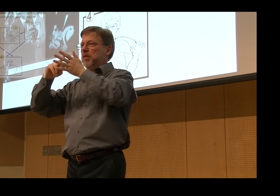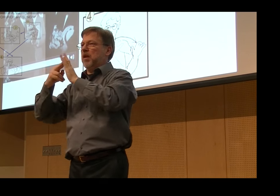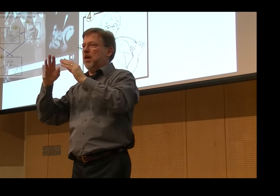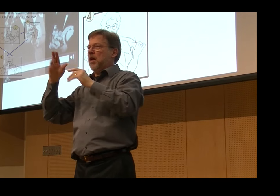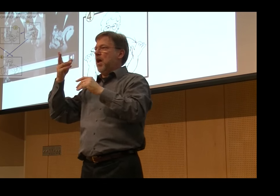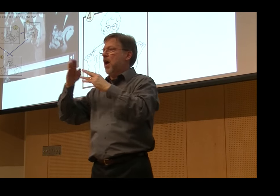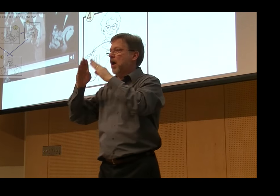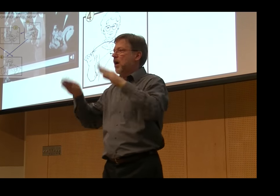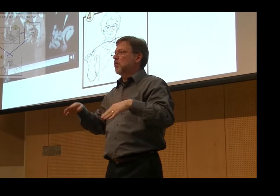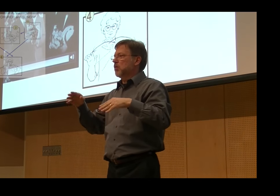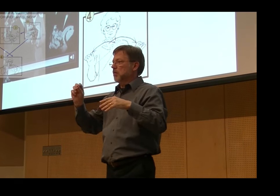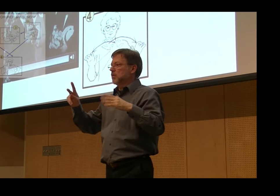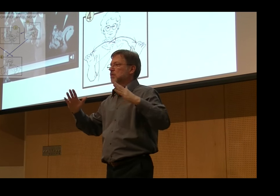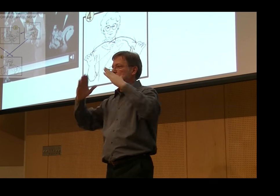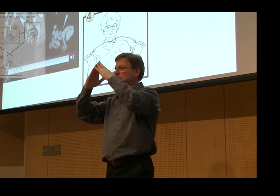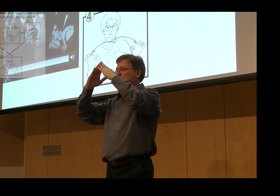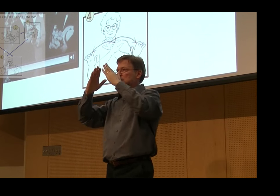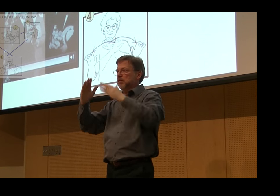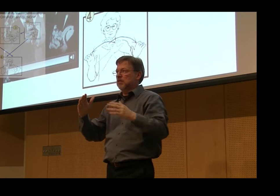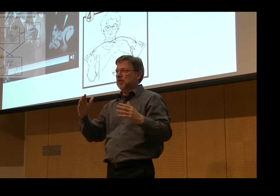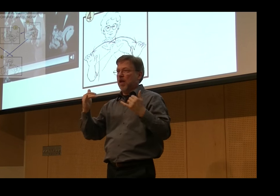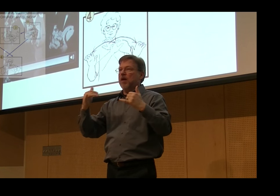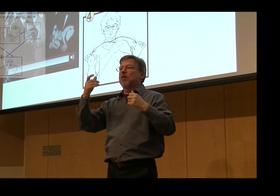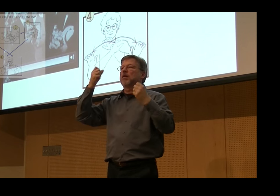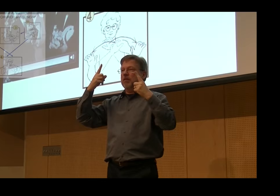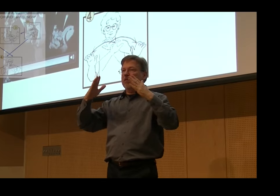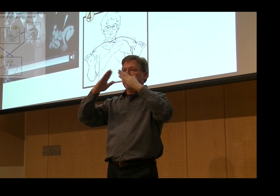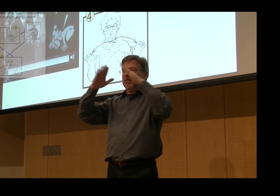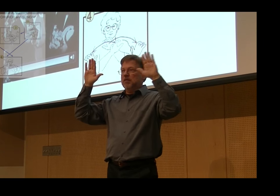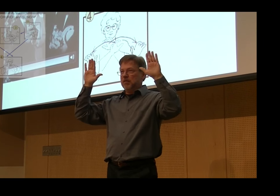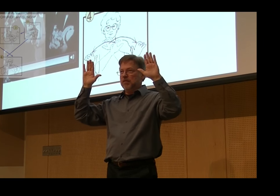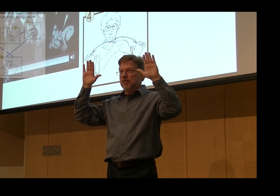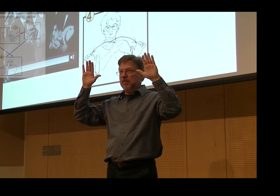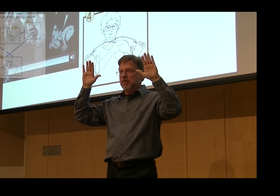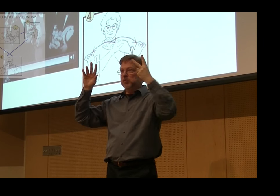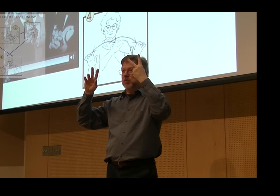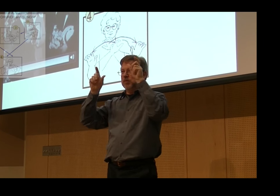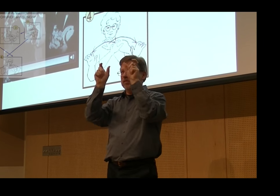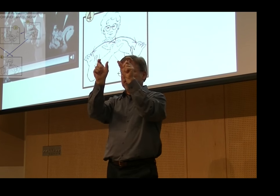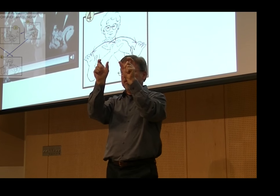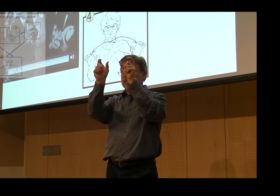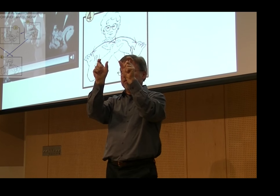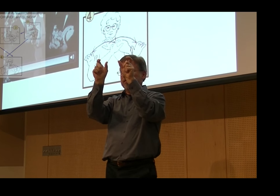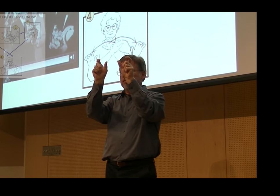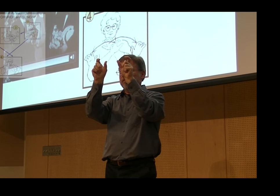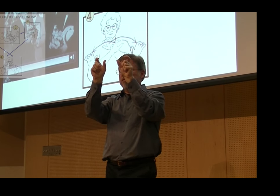crucifixion. Others represented, then combined that with the rooftop of a house, which was their sign for house back